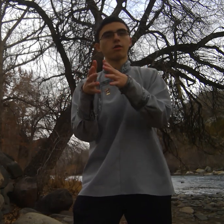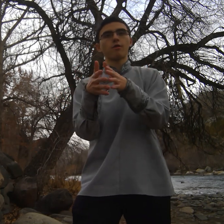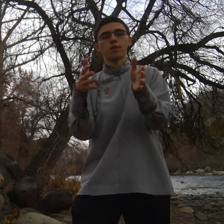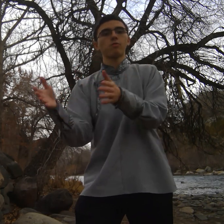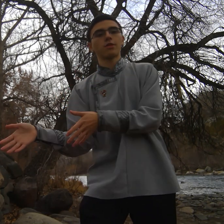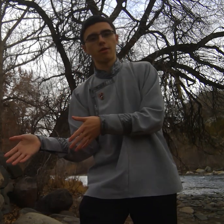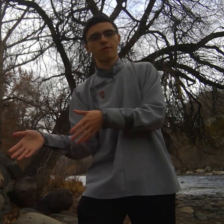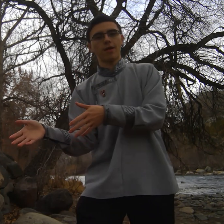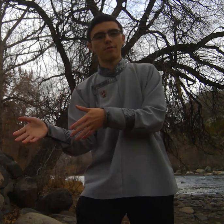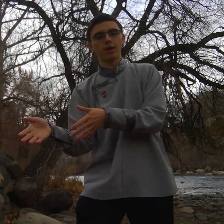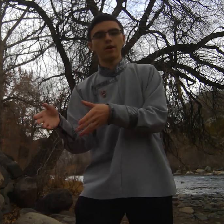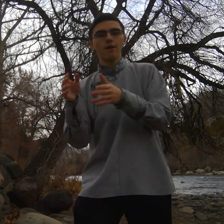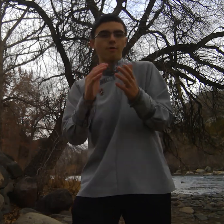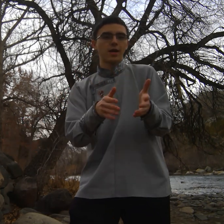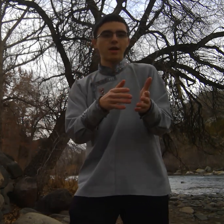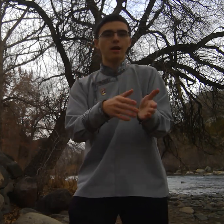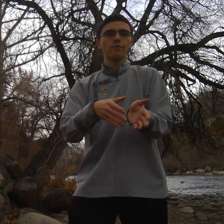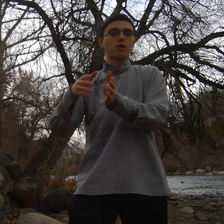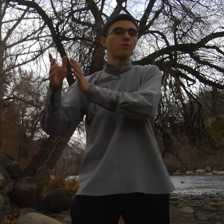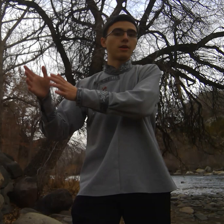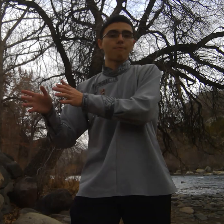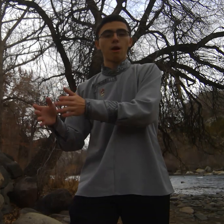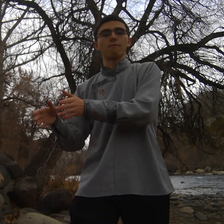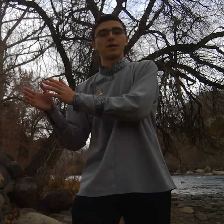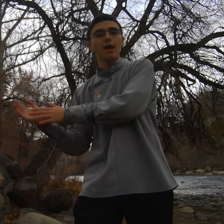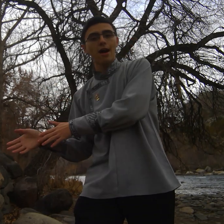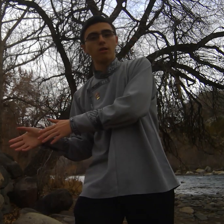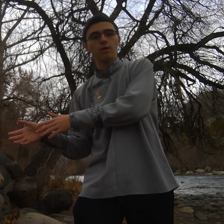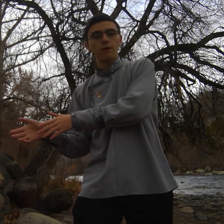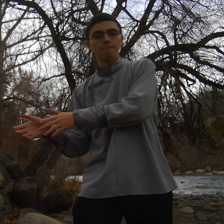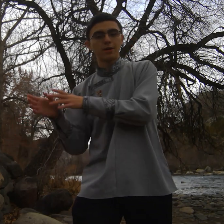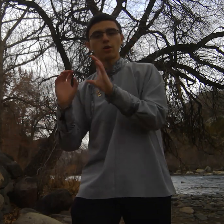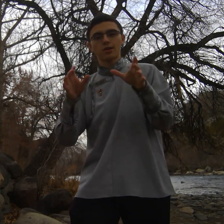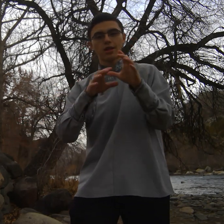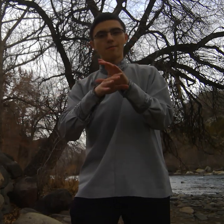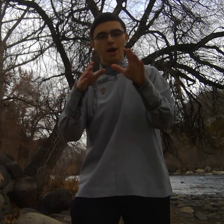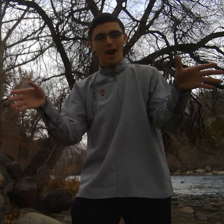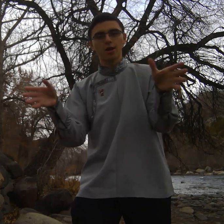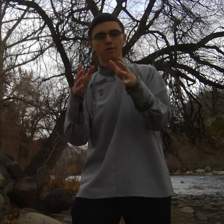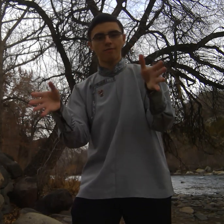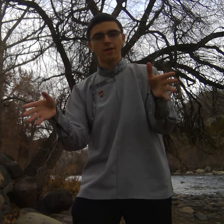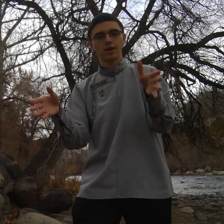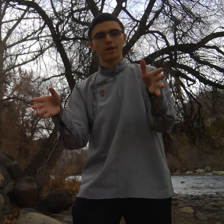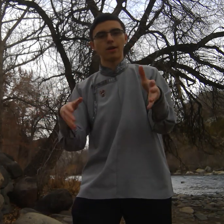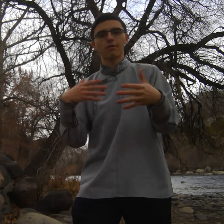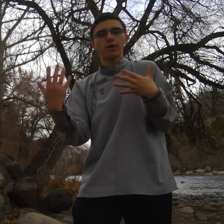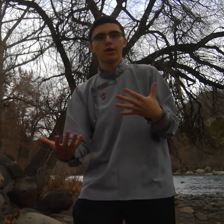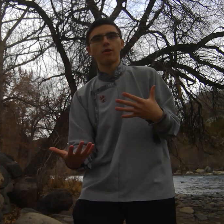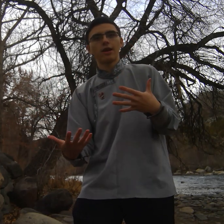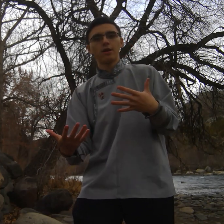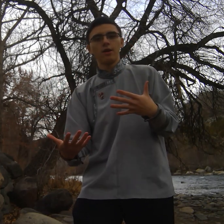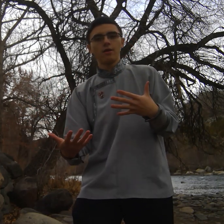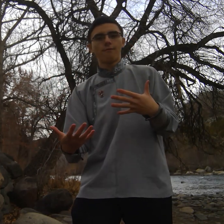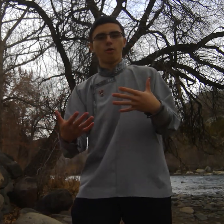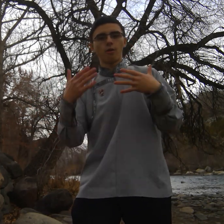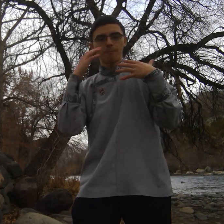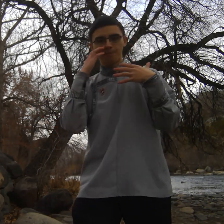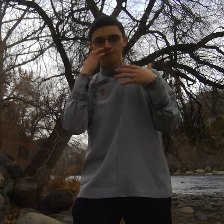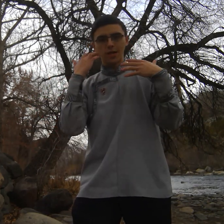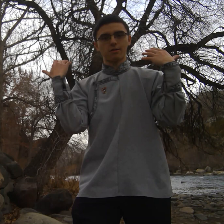service with the host family for me I live alone in an apartment now but during the summer I had a host family that was really great for just